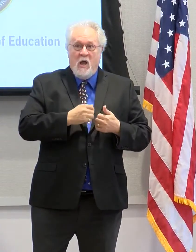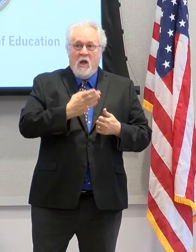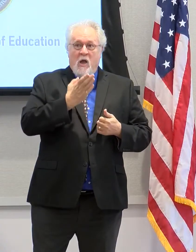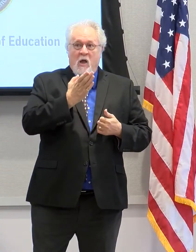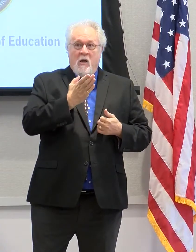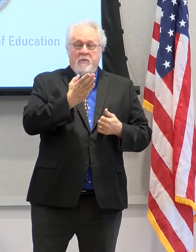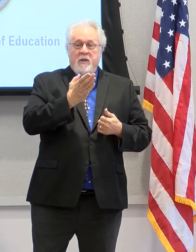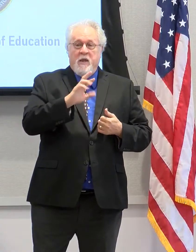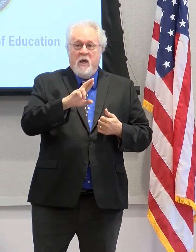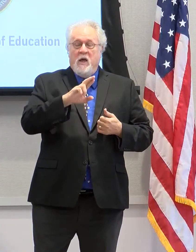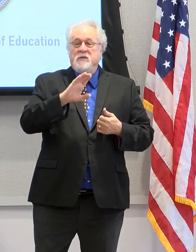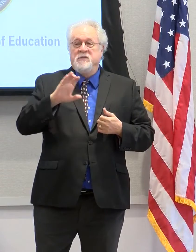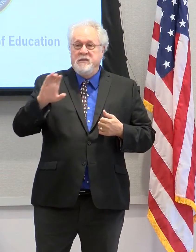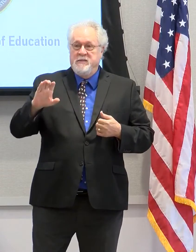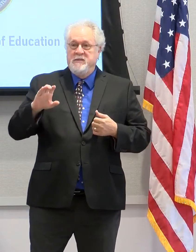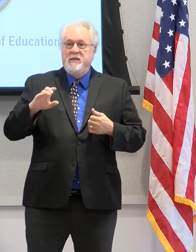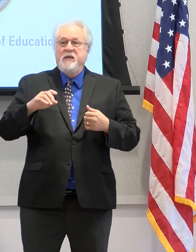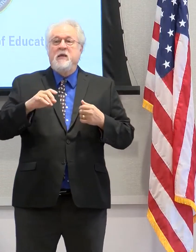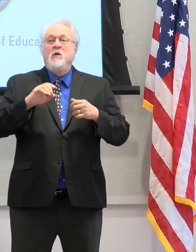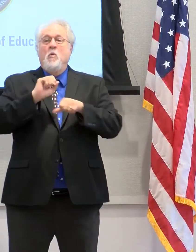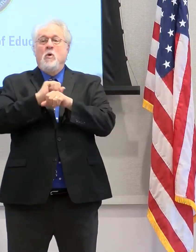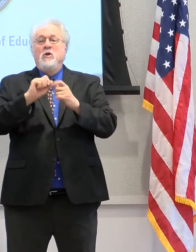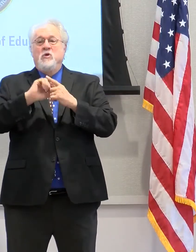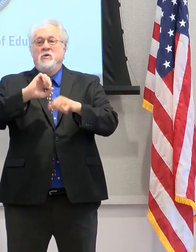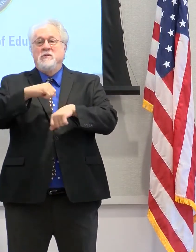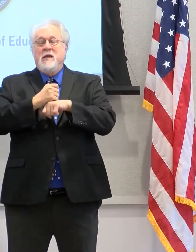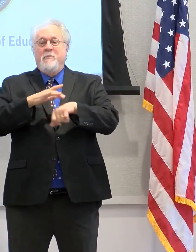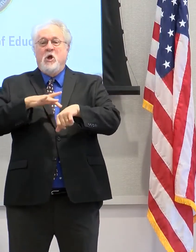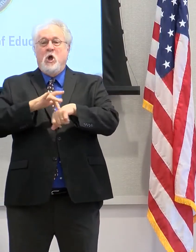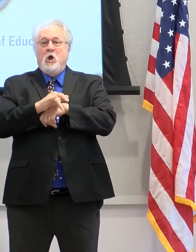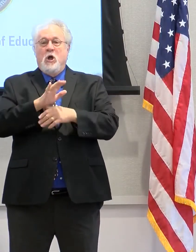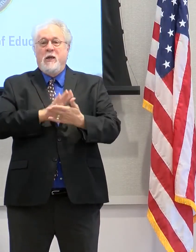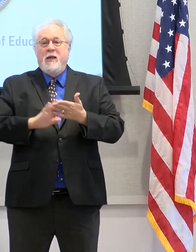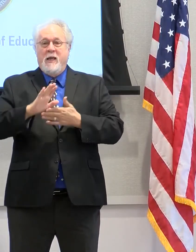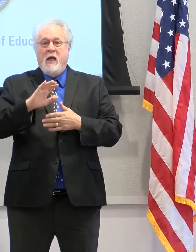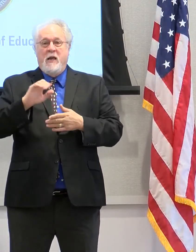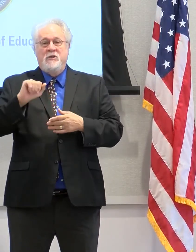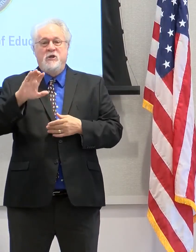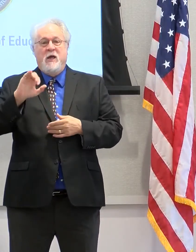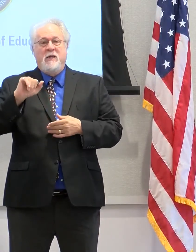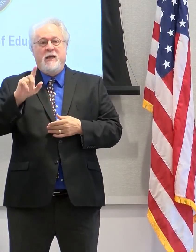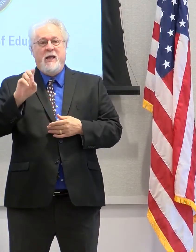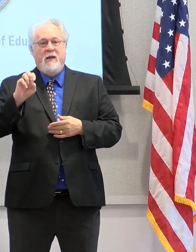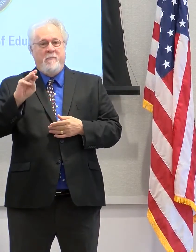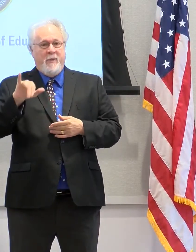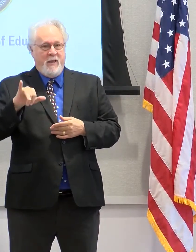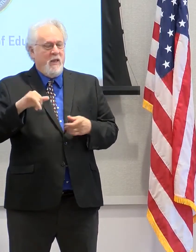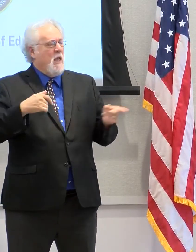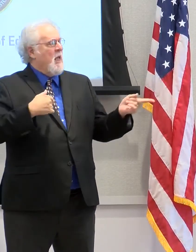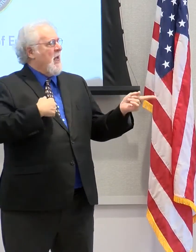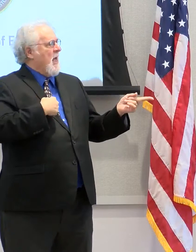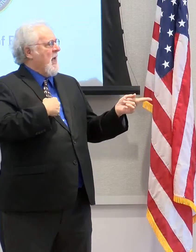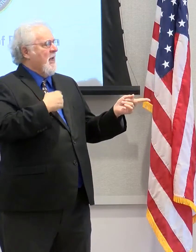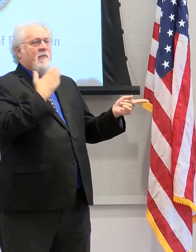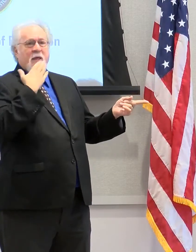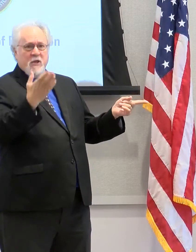Early College Academy? Thank you for that question. I said earlier when I gave my remarks